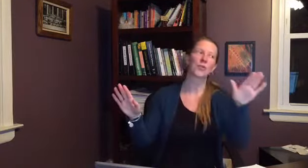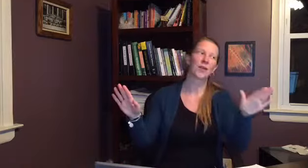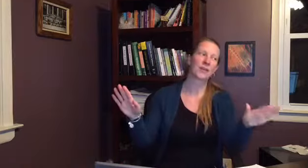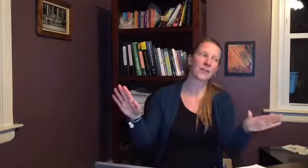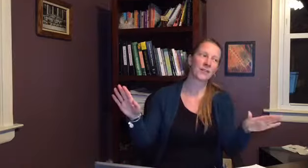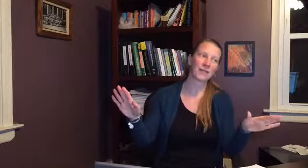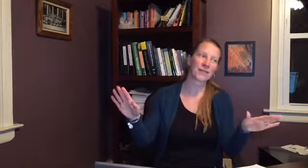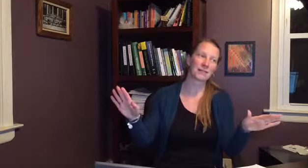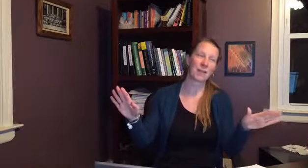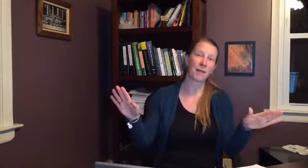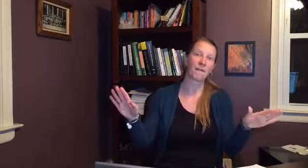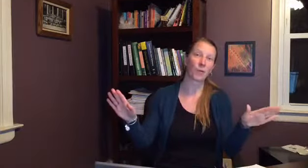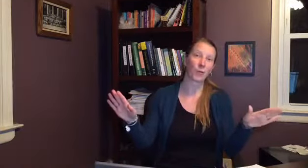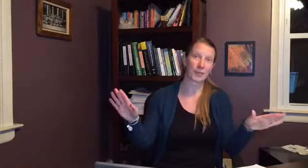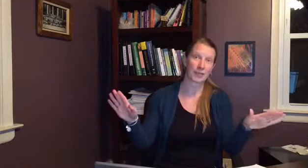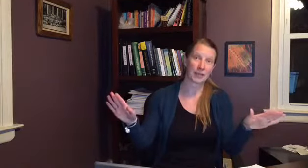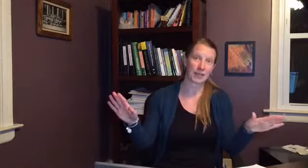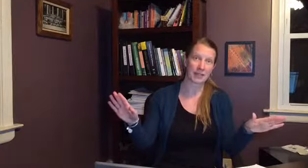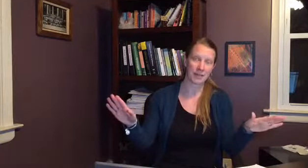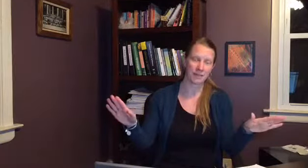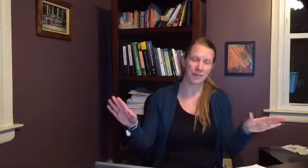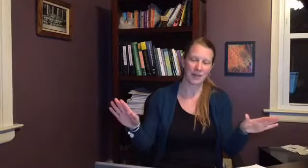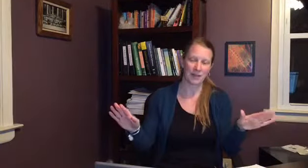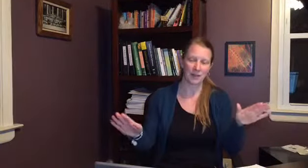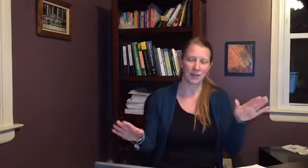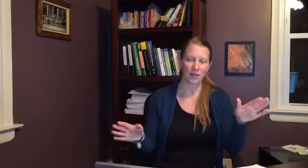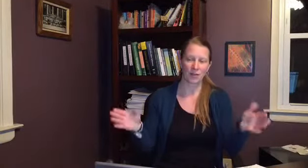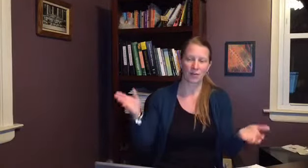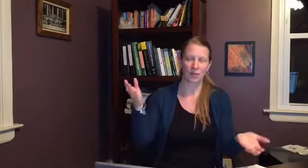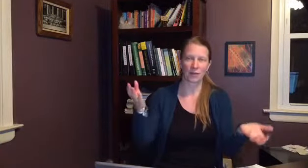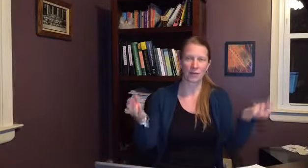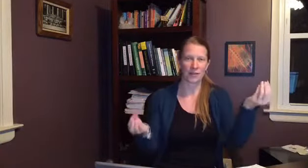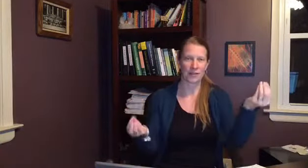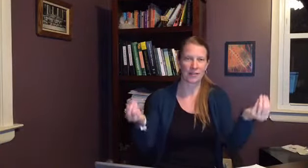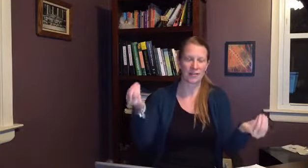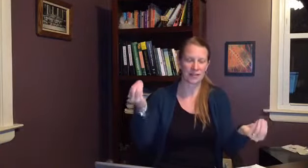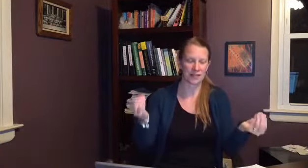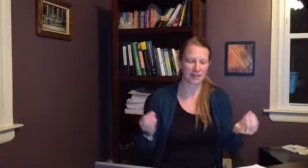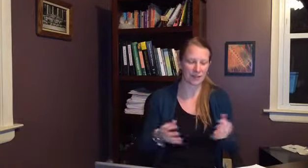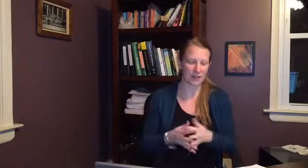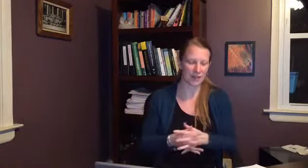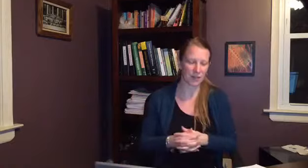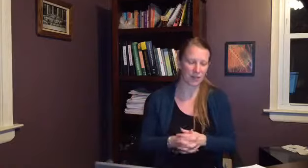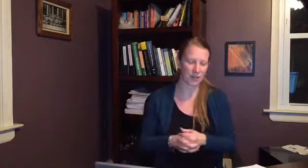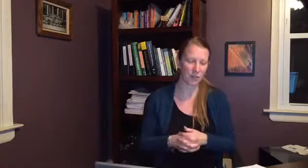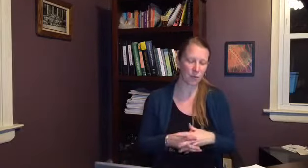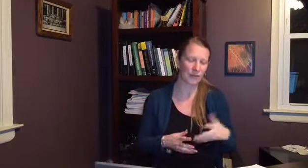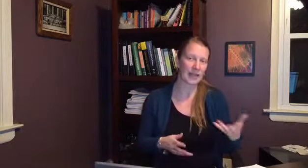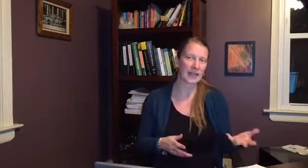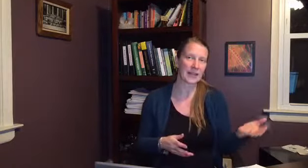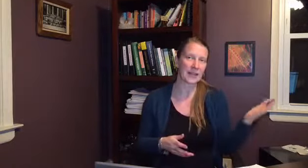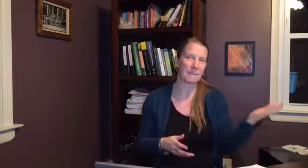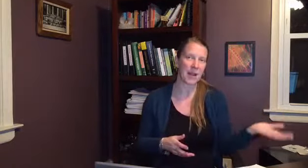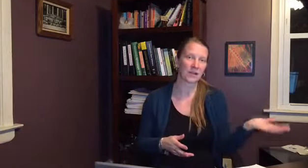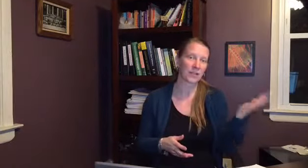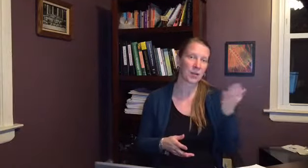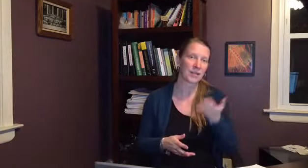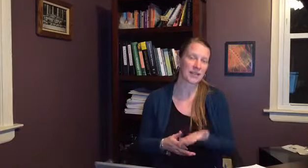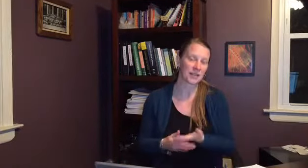an uninfected male about four percent of the time so i don't know if you can see that the difference there so it's more likely that a male is going to give